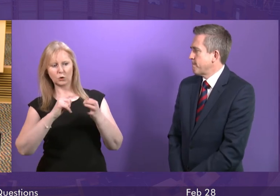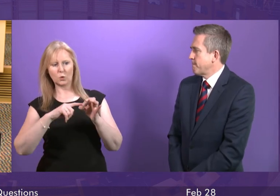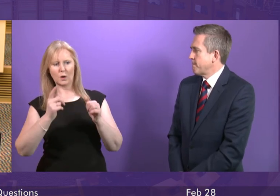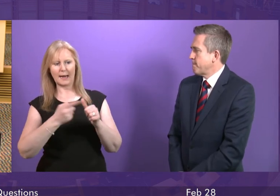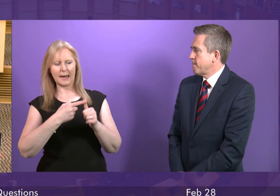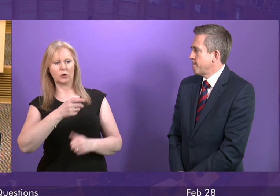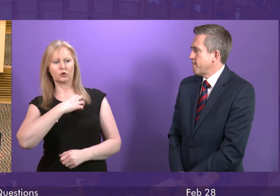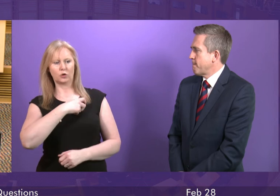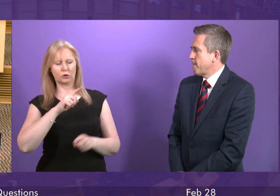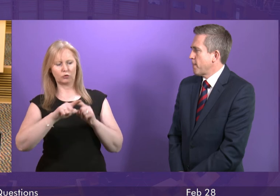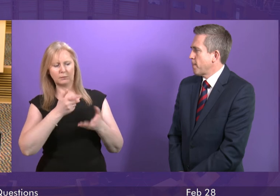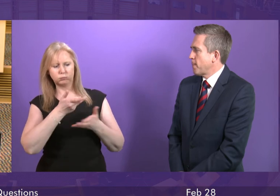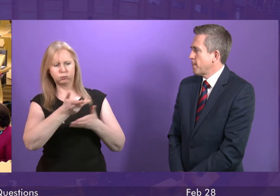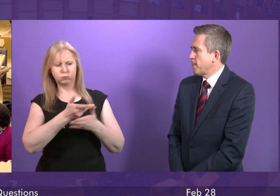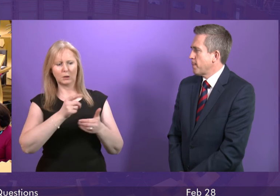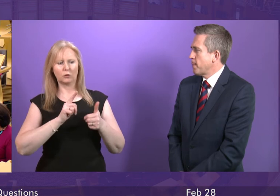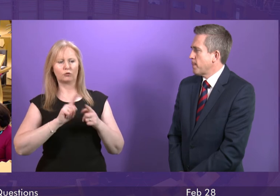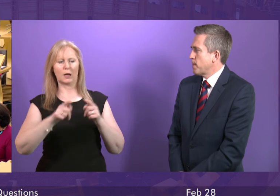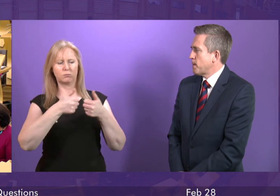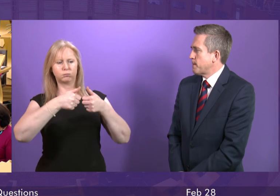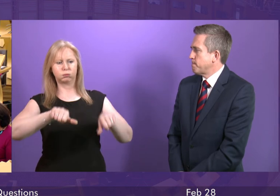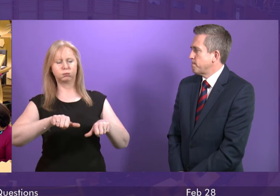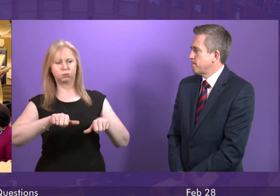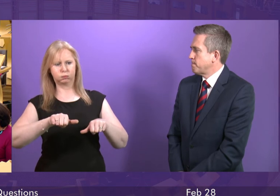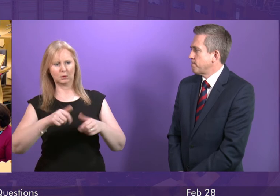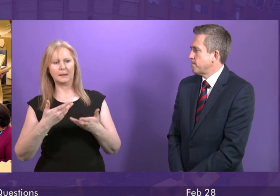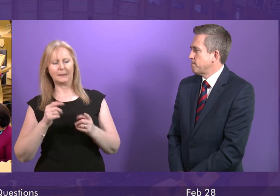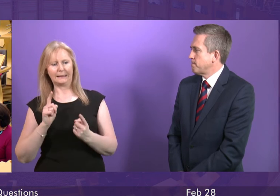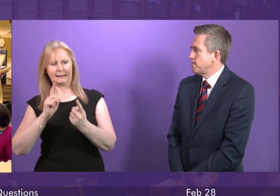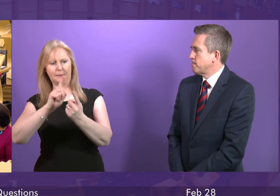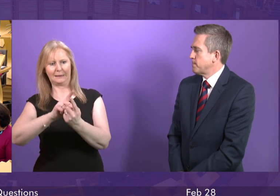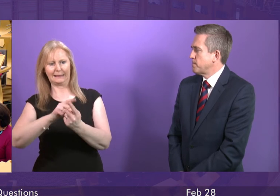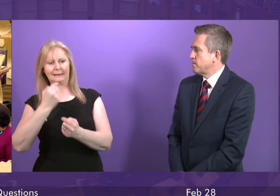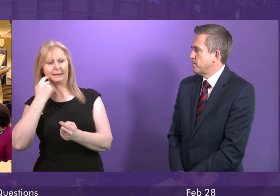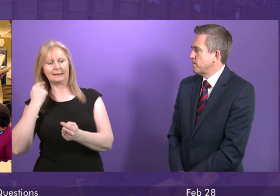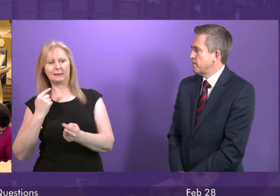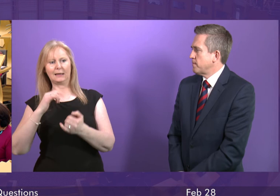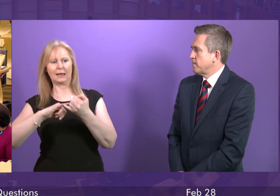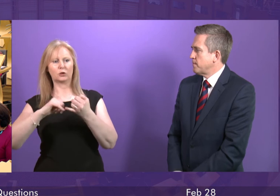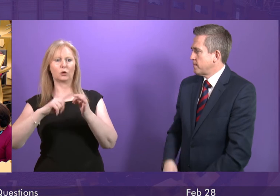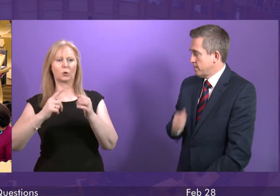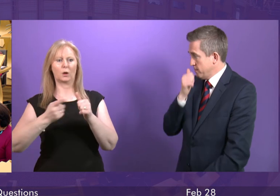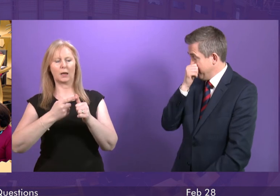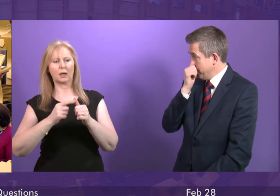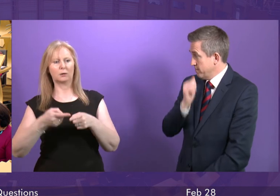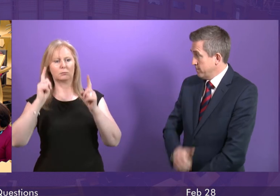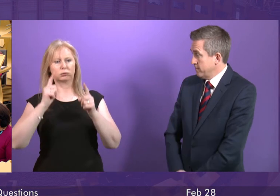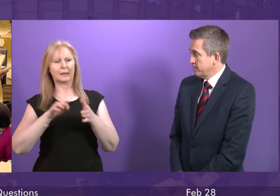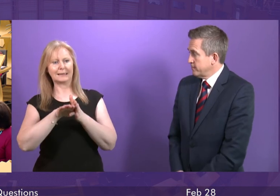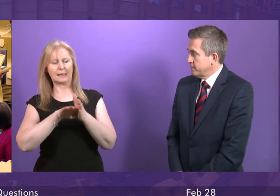a resolution. The Deputy First Minister met with the SQA's chief examiner just yesterday and sought assurances that the SQA is taking all appropriate